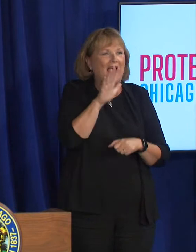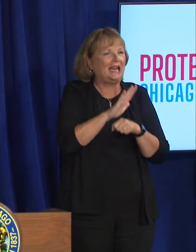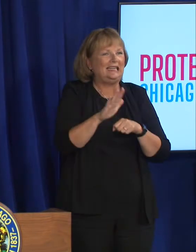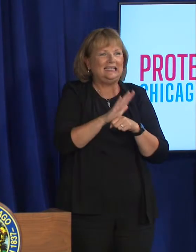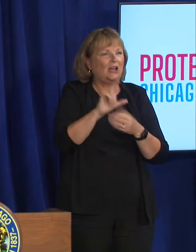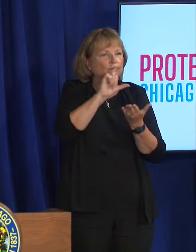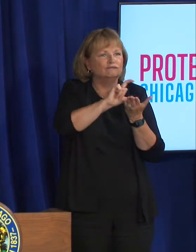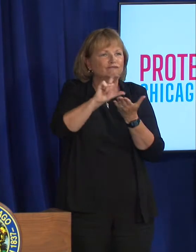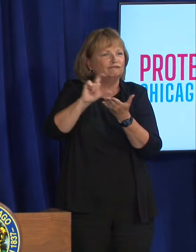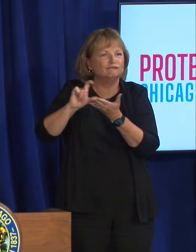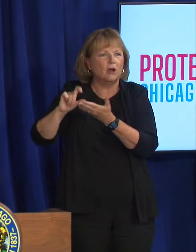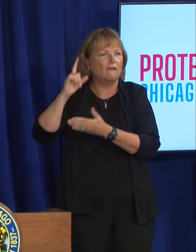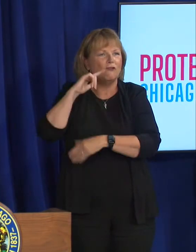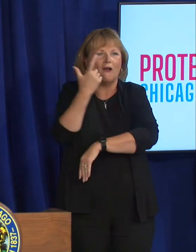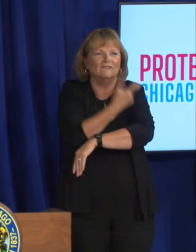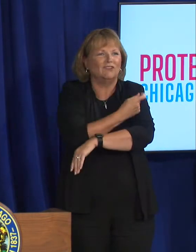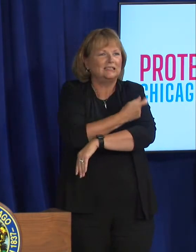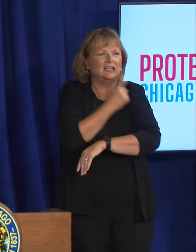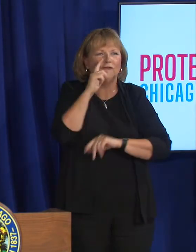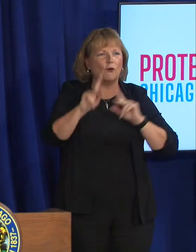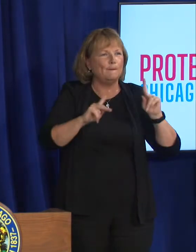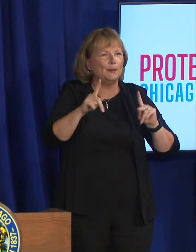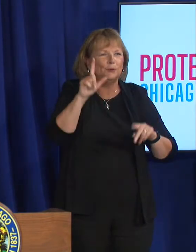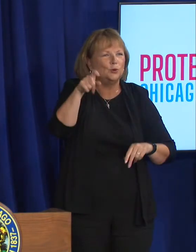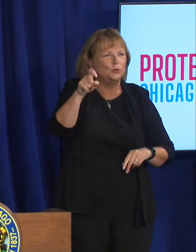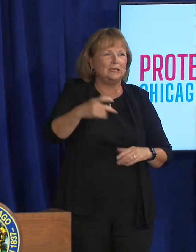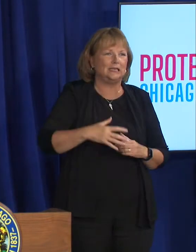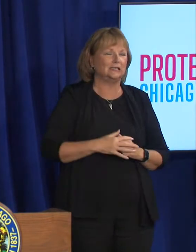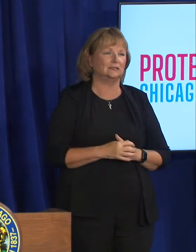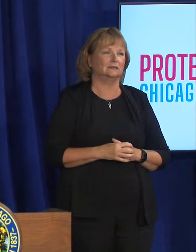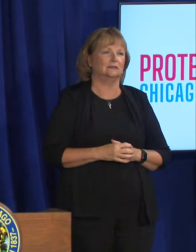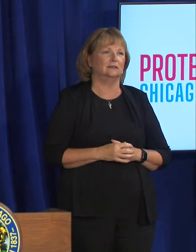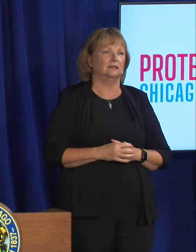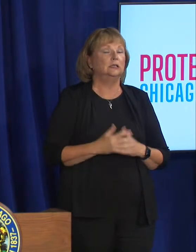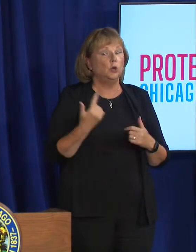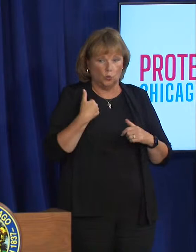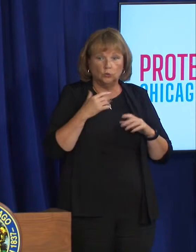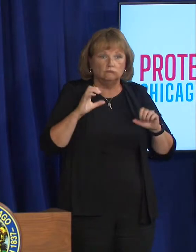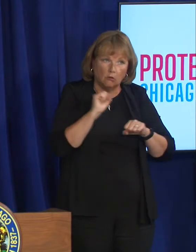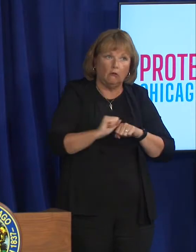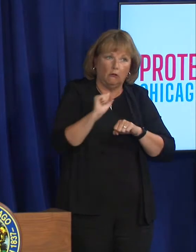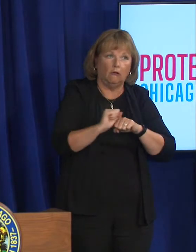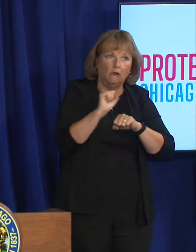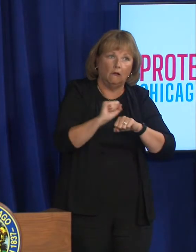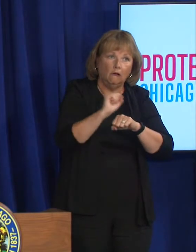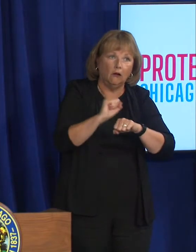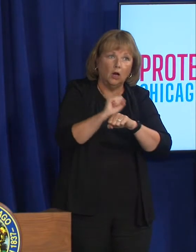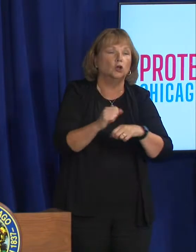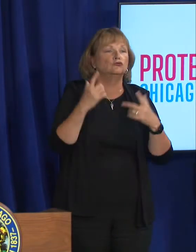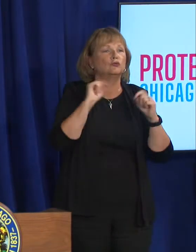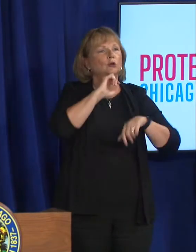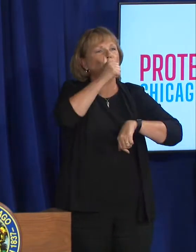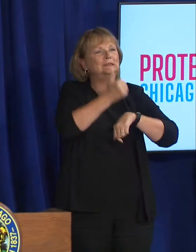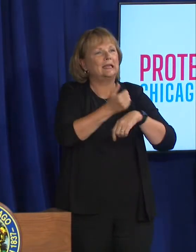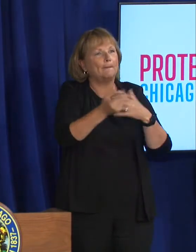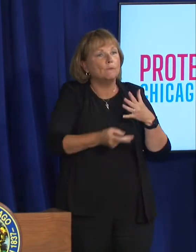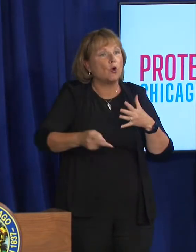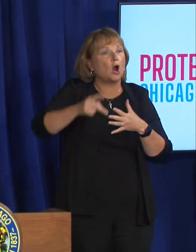vaccine for all those who need it and we're doing everything we can to prioritize